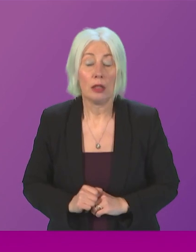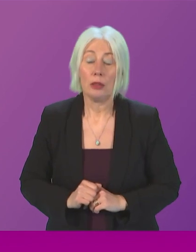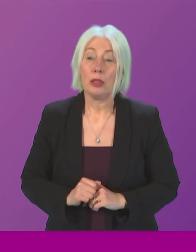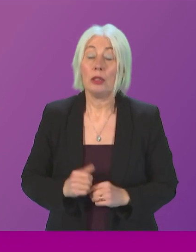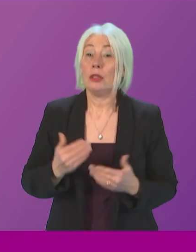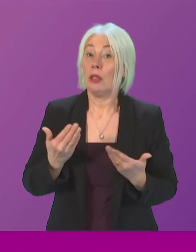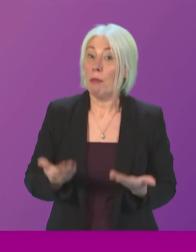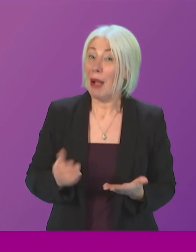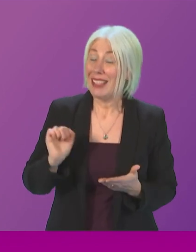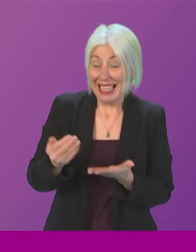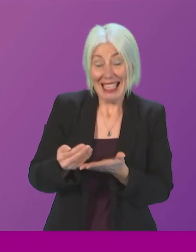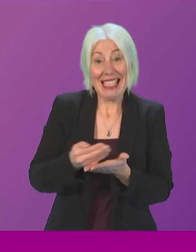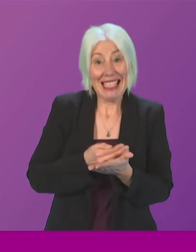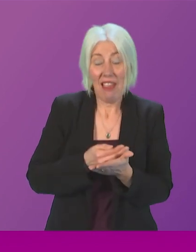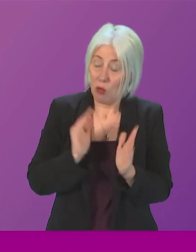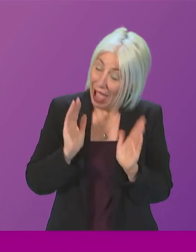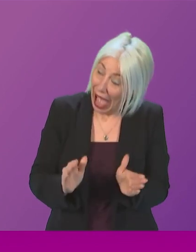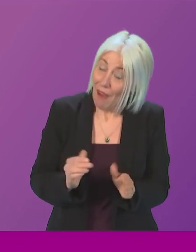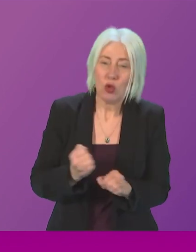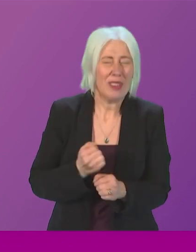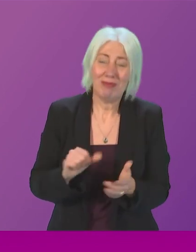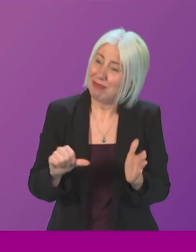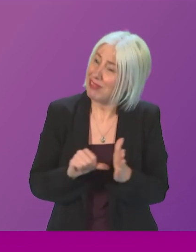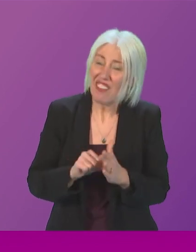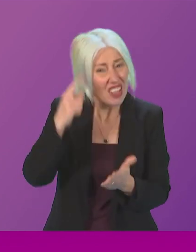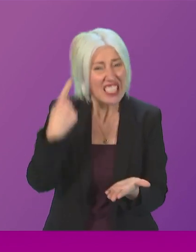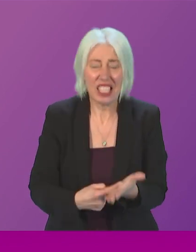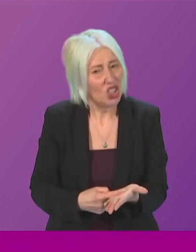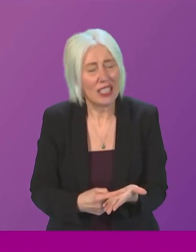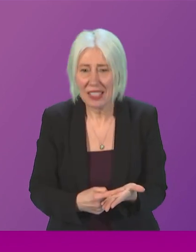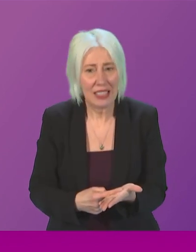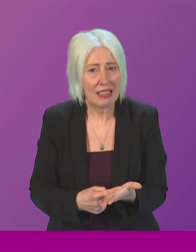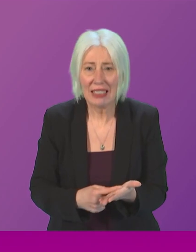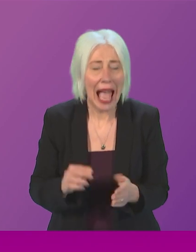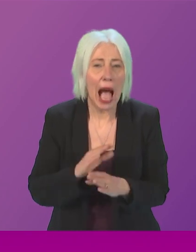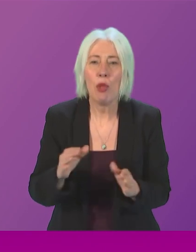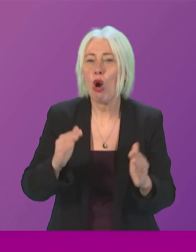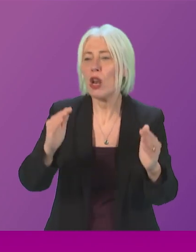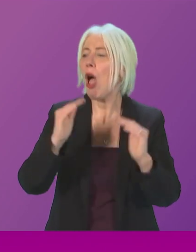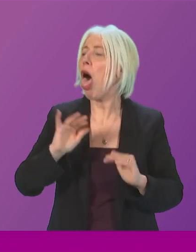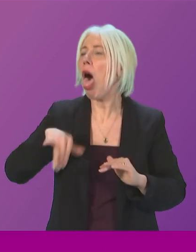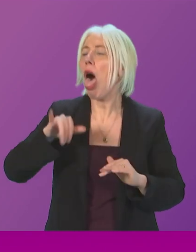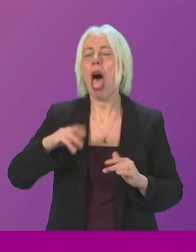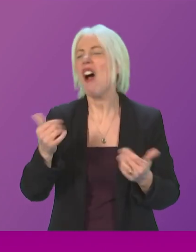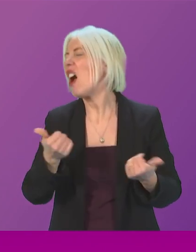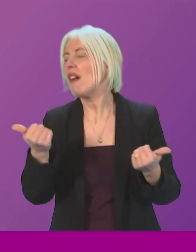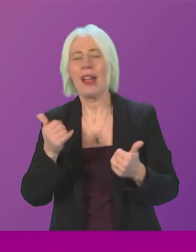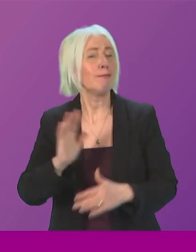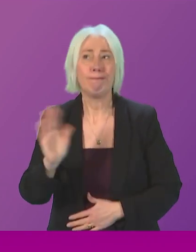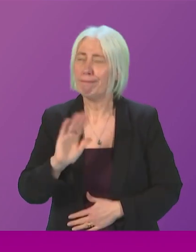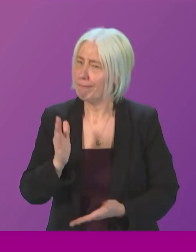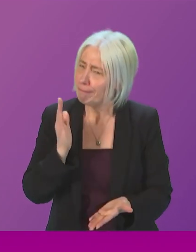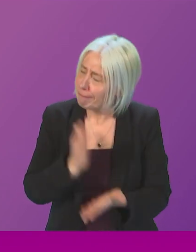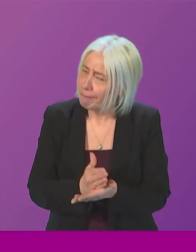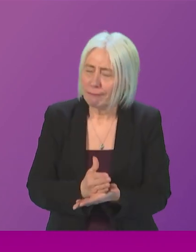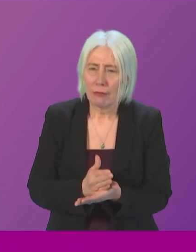of the savings that we've had to make and these are difficult decisions that we have to make I'm not going to downplay the significance and the